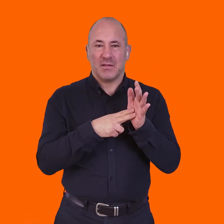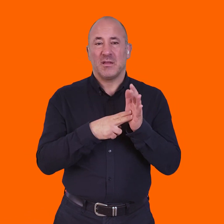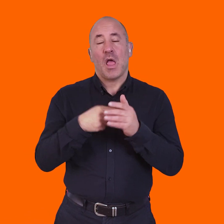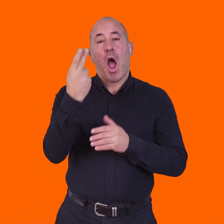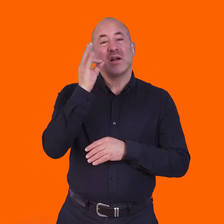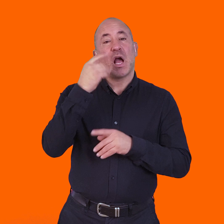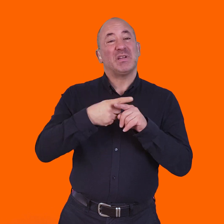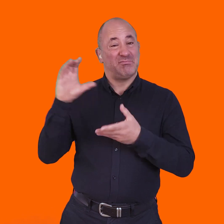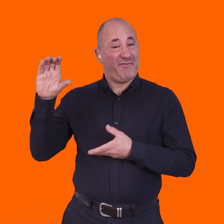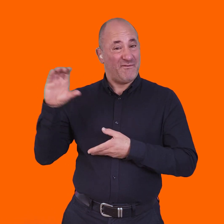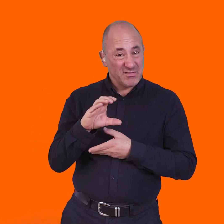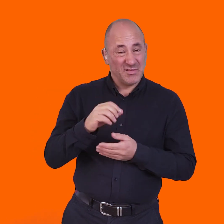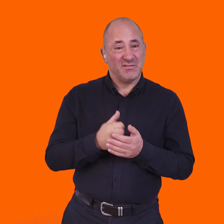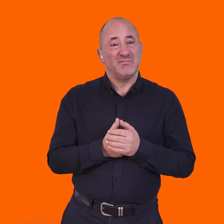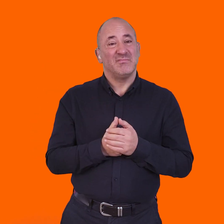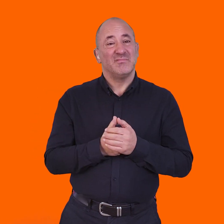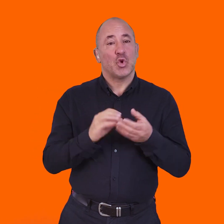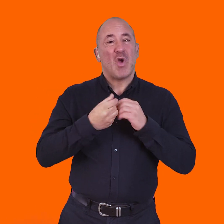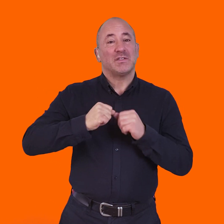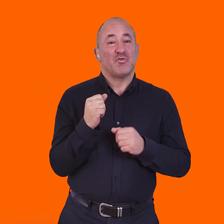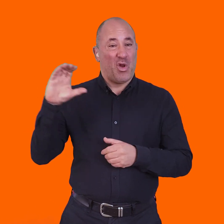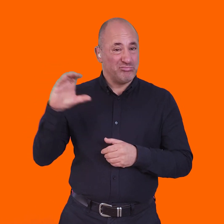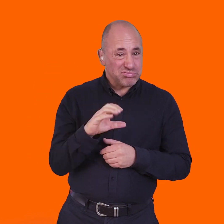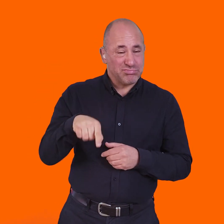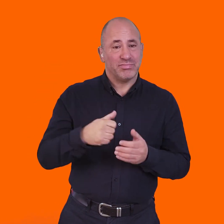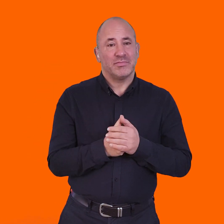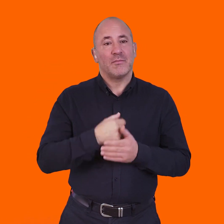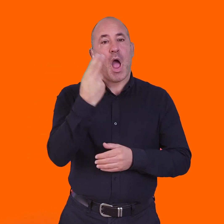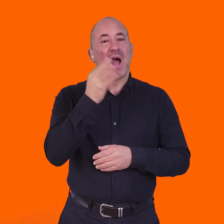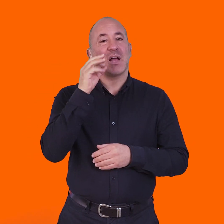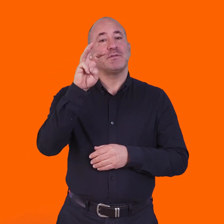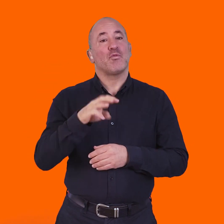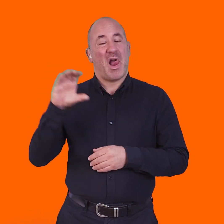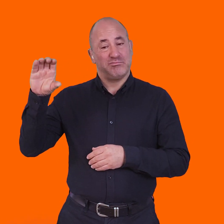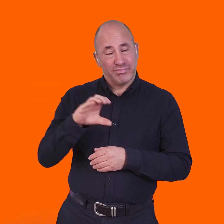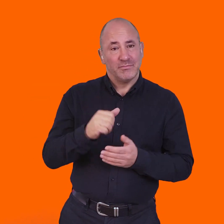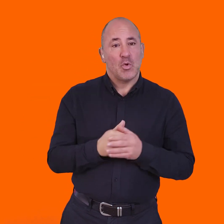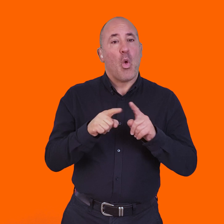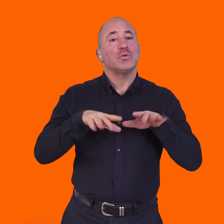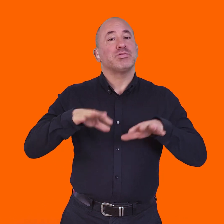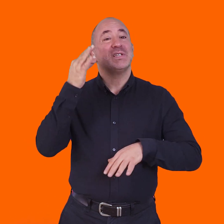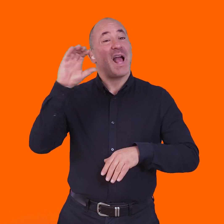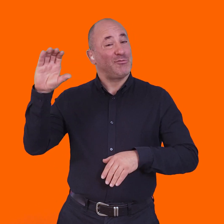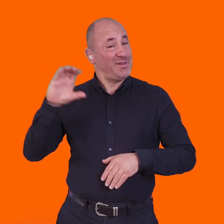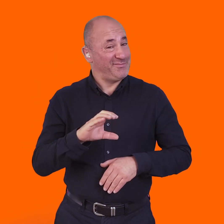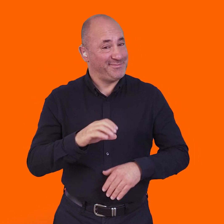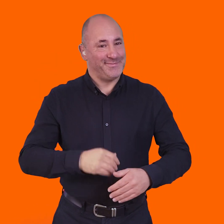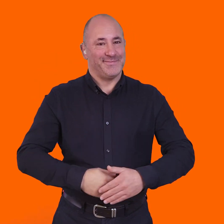and is funded by Arts Council England, Creative Scotland, Arts Council of Wales and British Council.